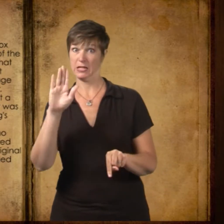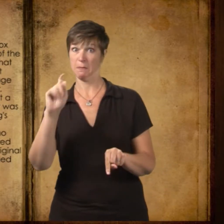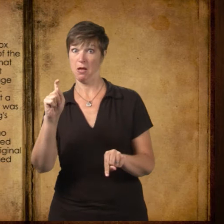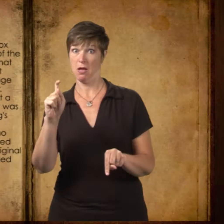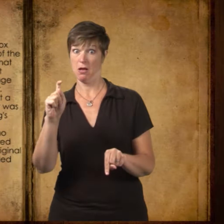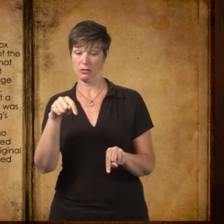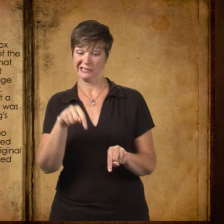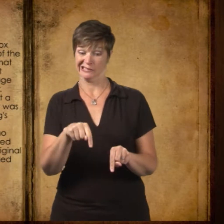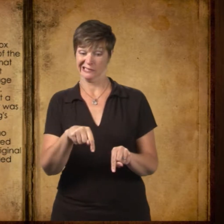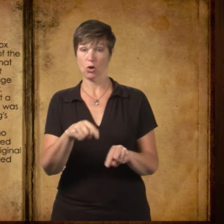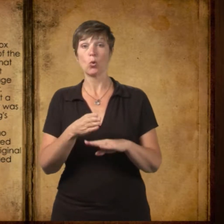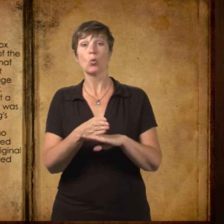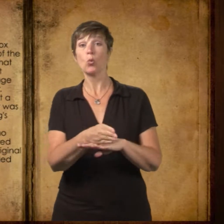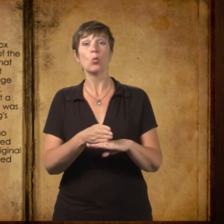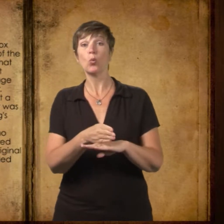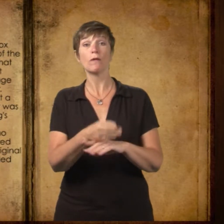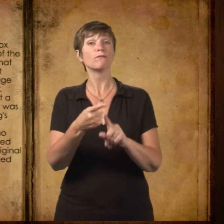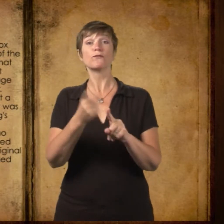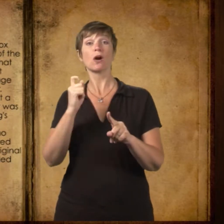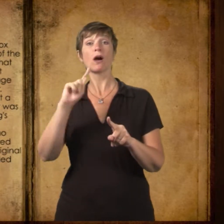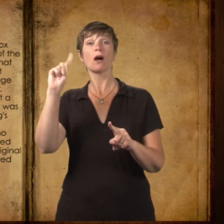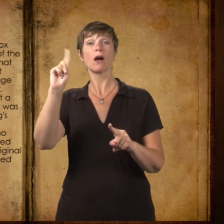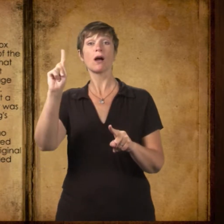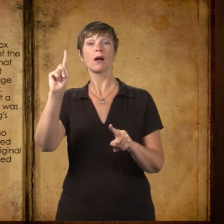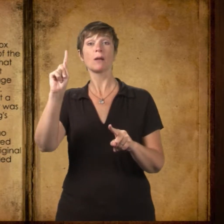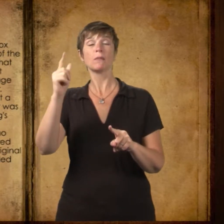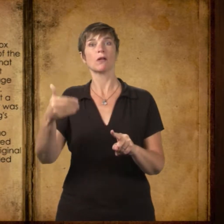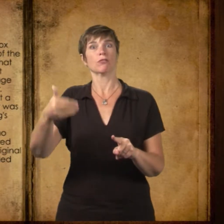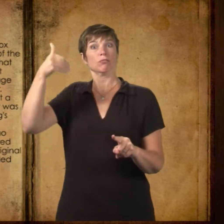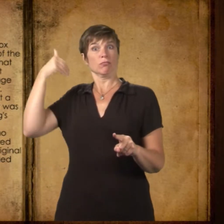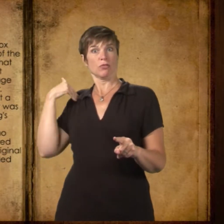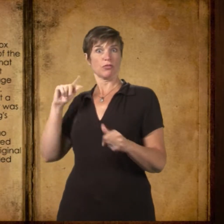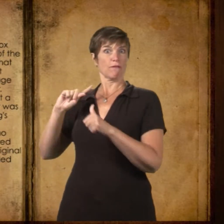There was a story that the present box had been made